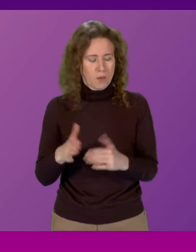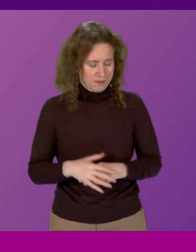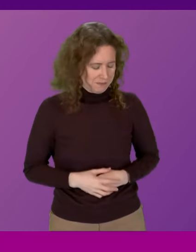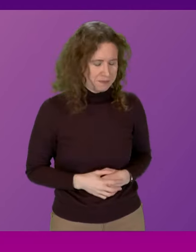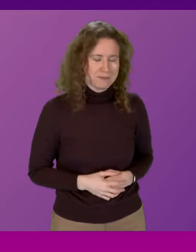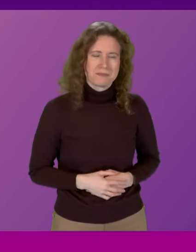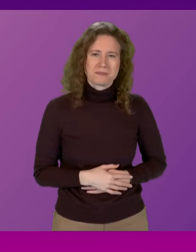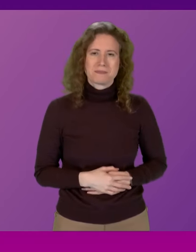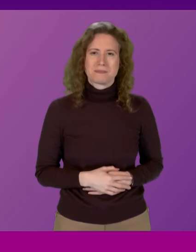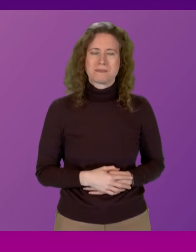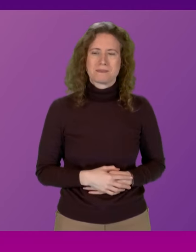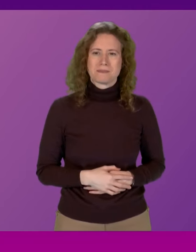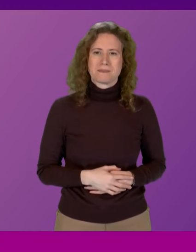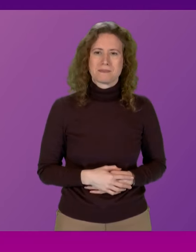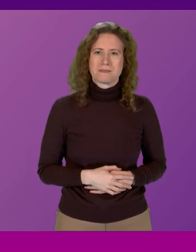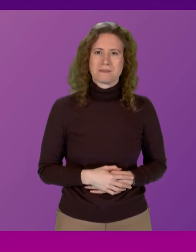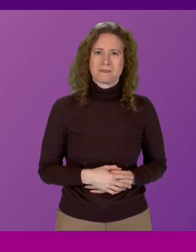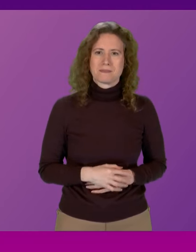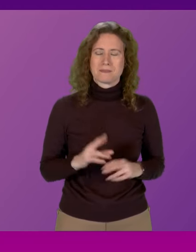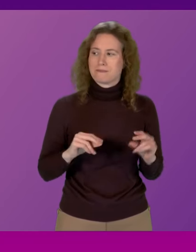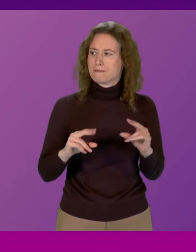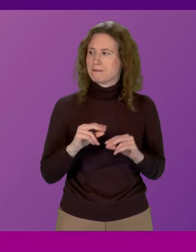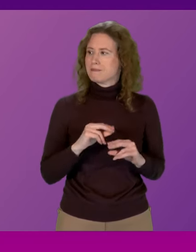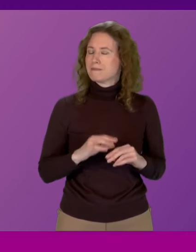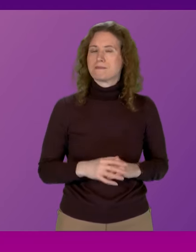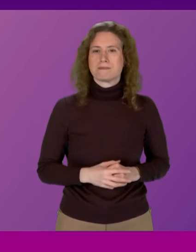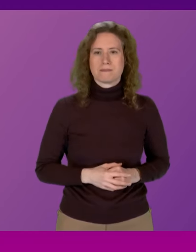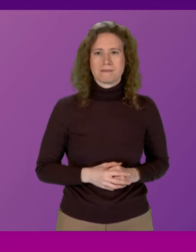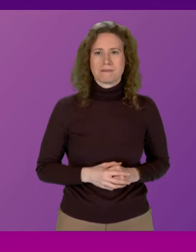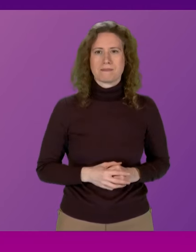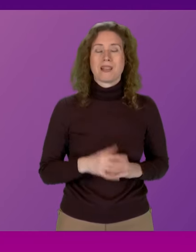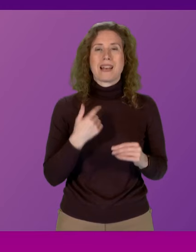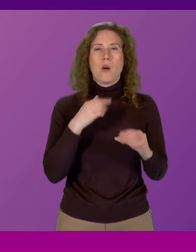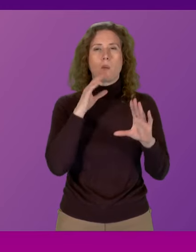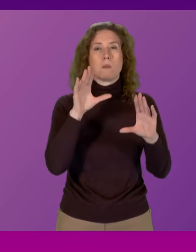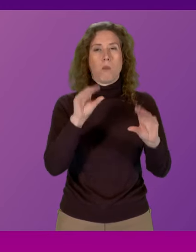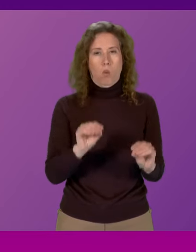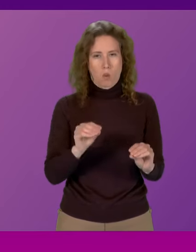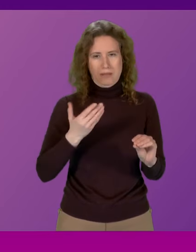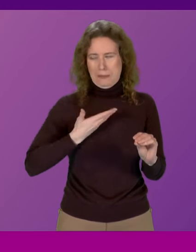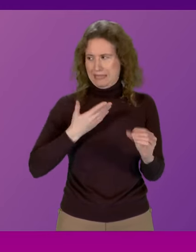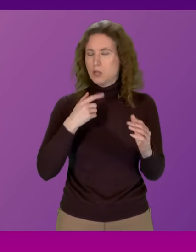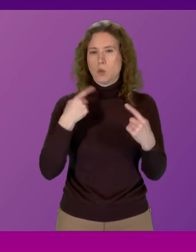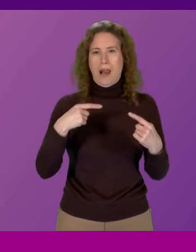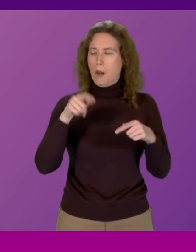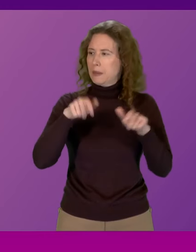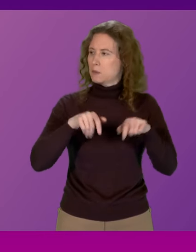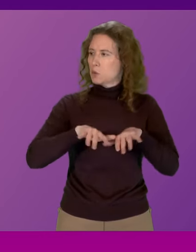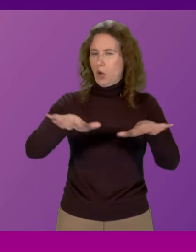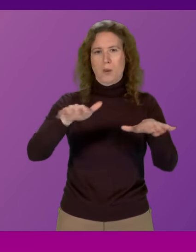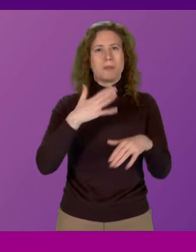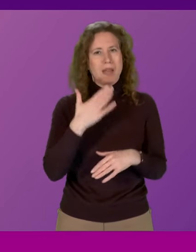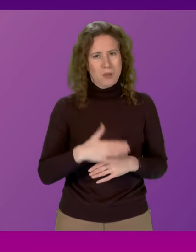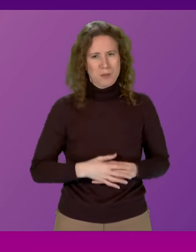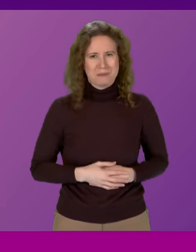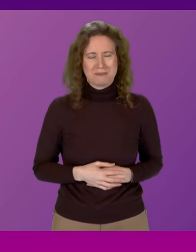item of business and at this point I'll suspend business to enable the gallery and the chamber to clear thank you